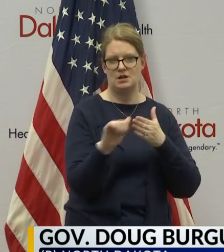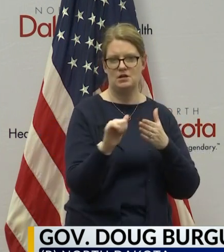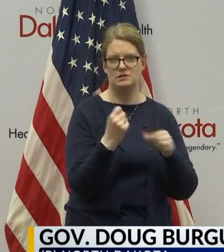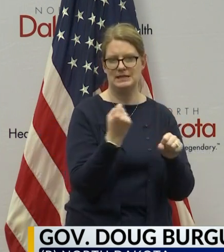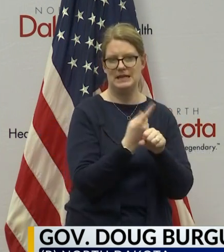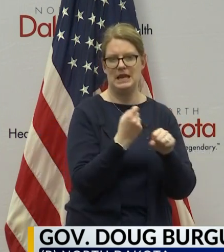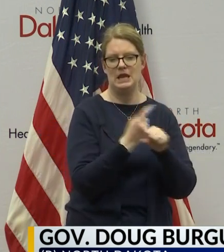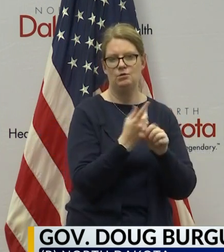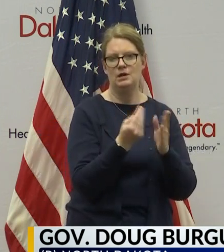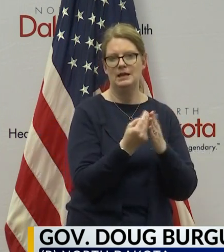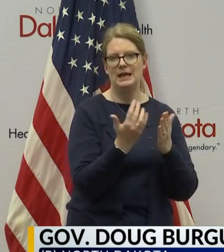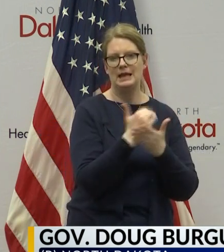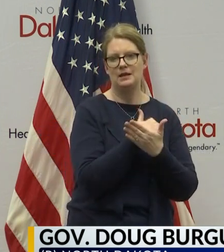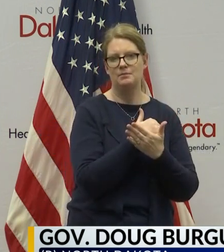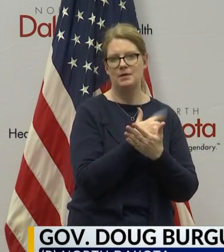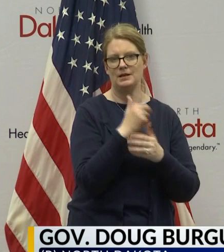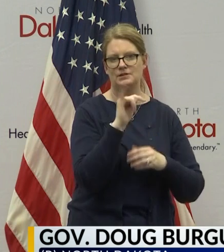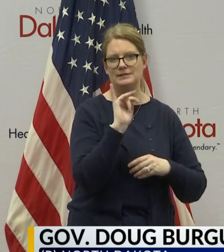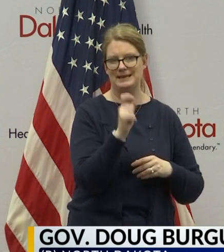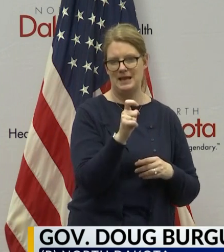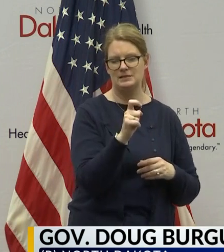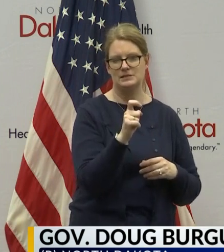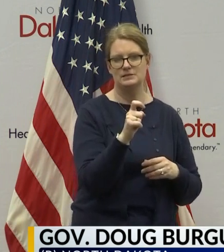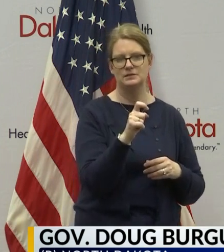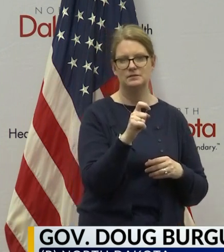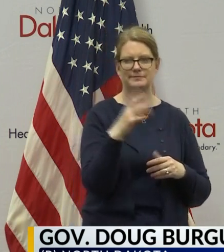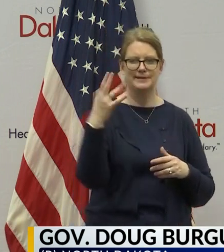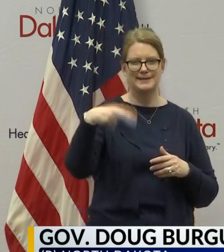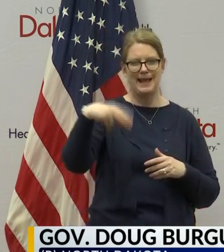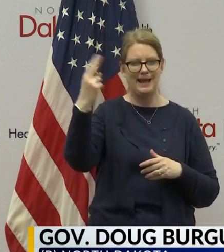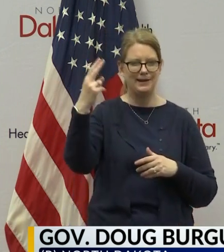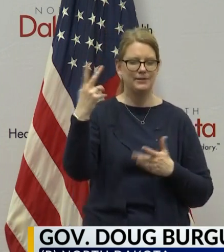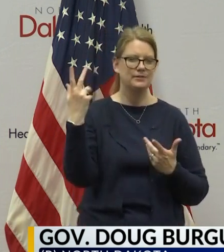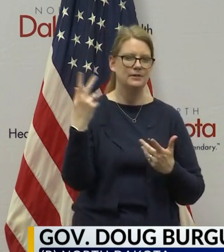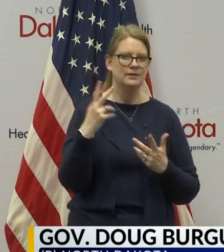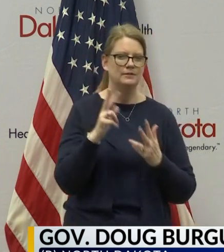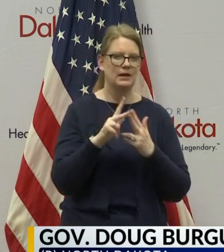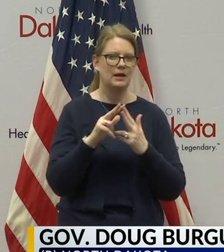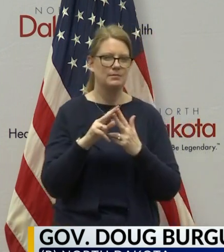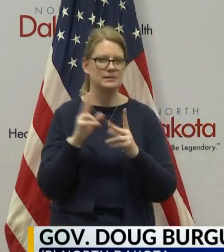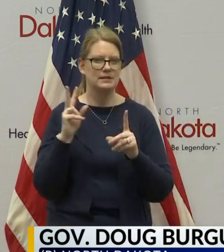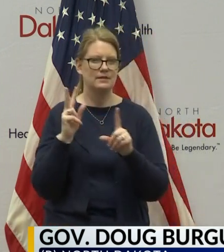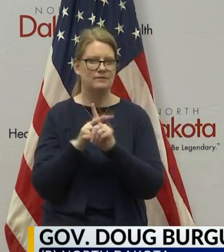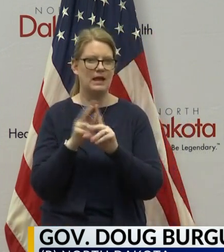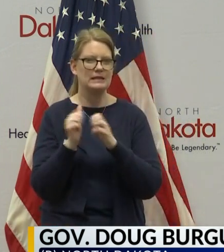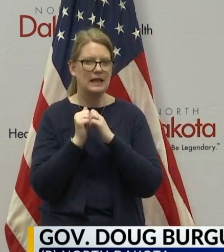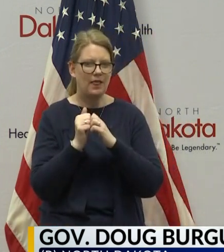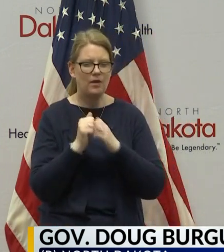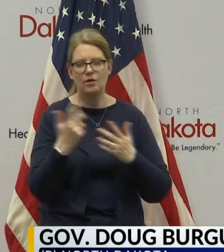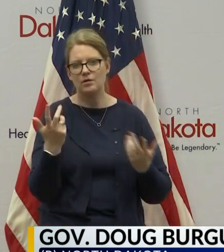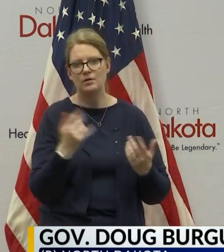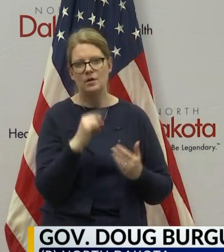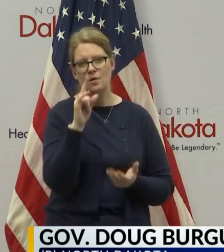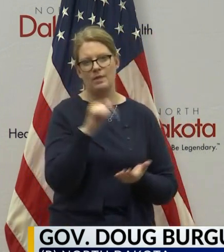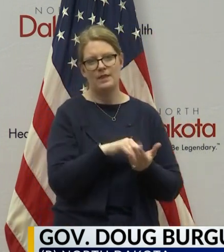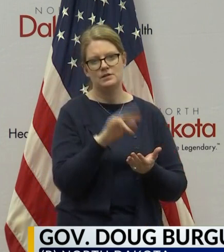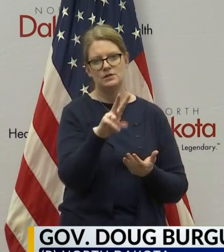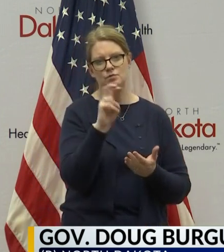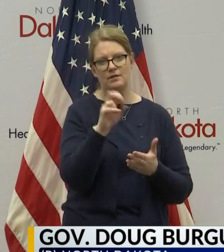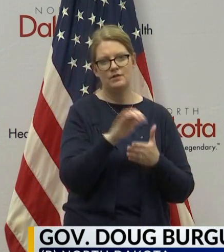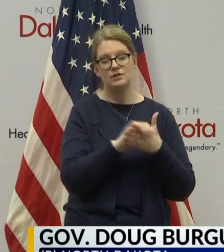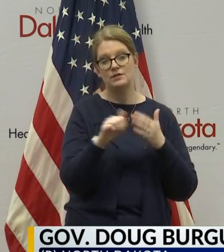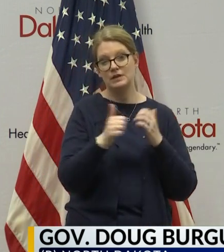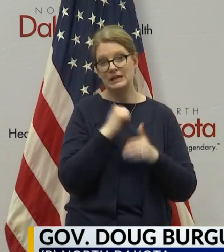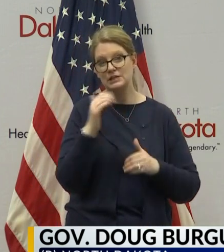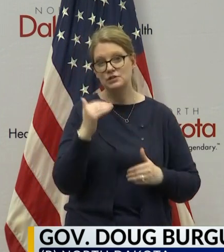annual income on your tax returns. There's higher amounts for couples that file together, but $1,200 for